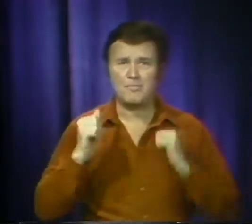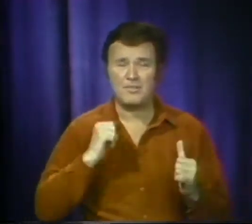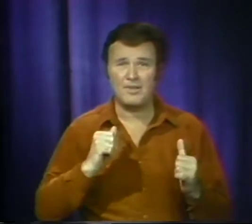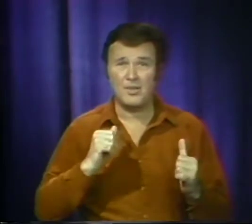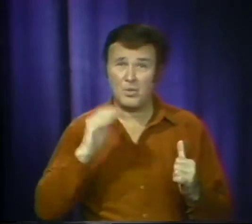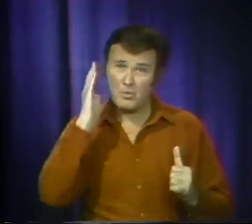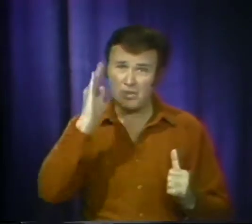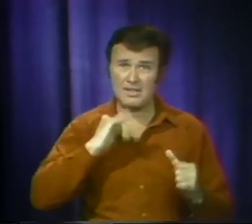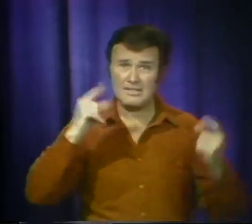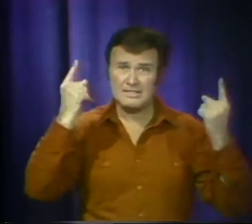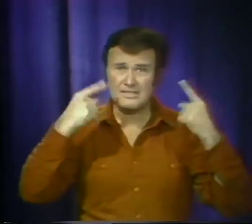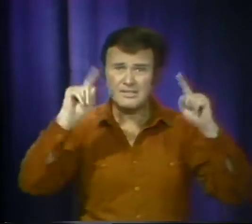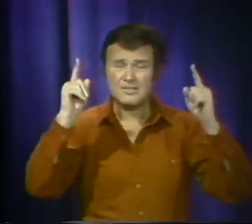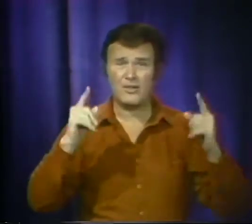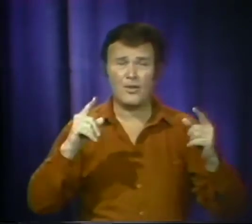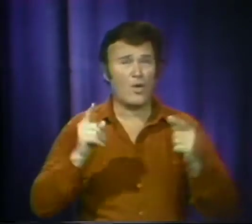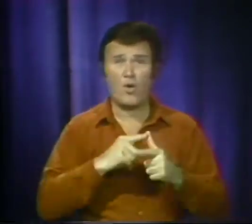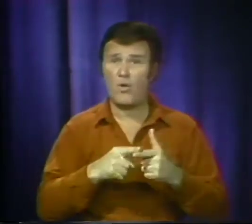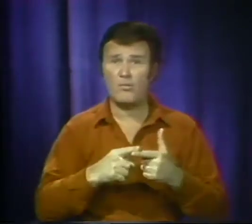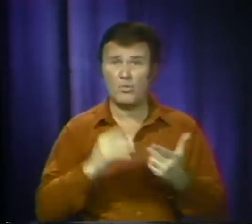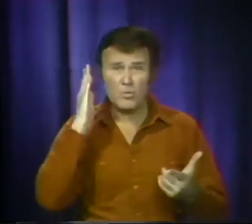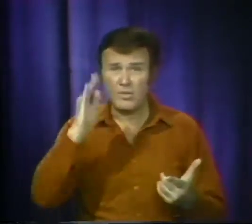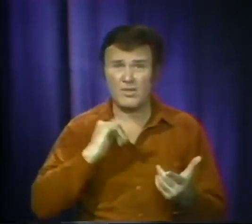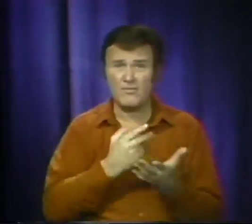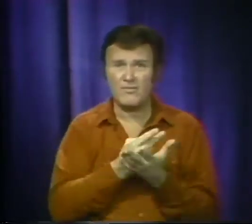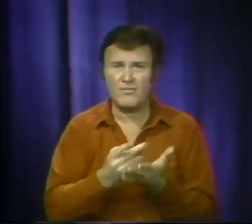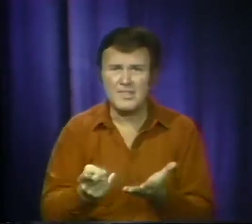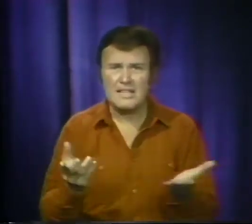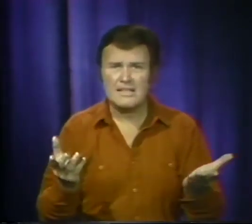me perform. Will I succeed or will I fail?